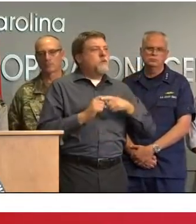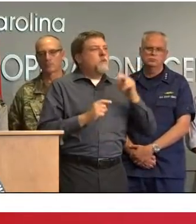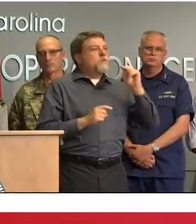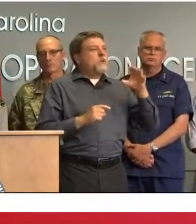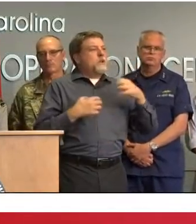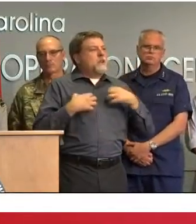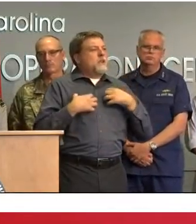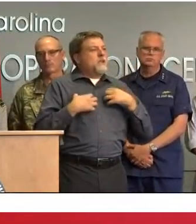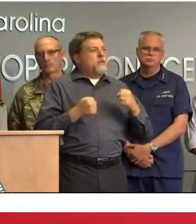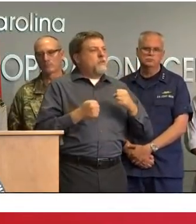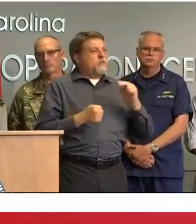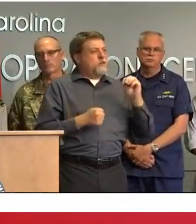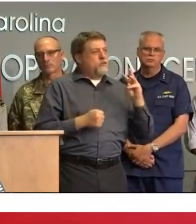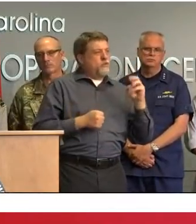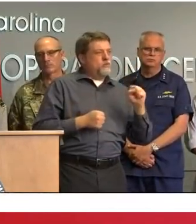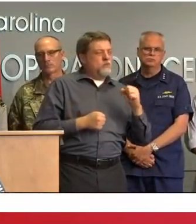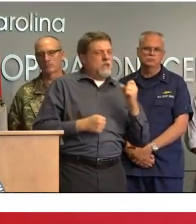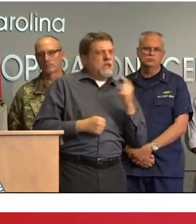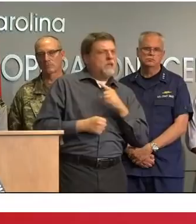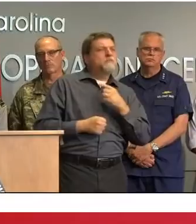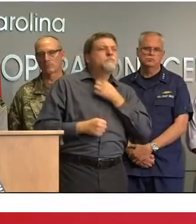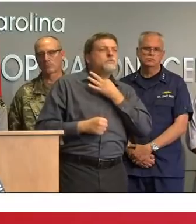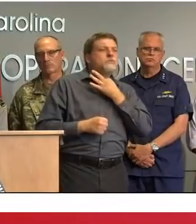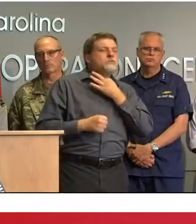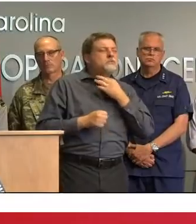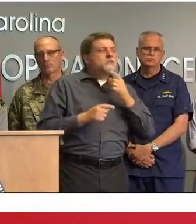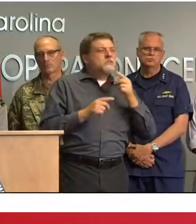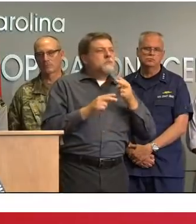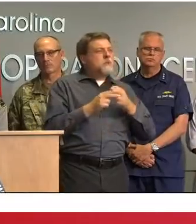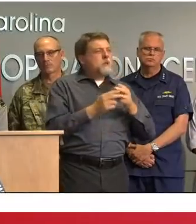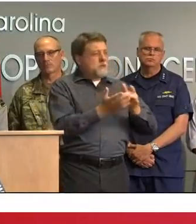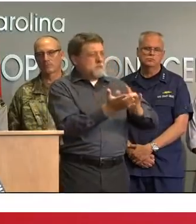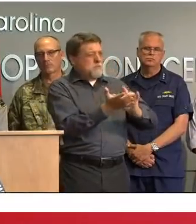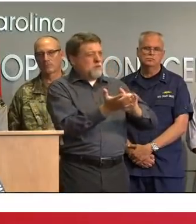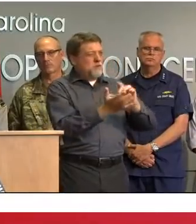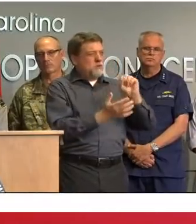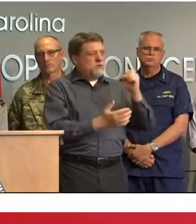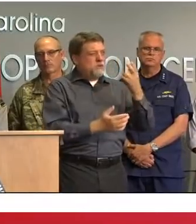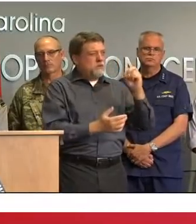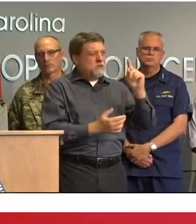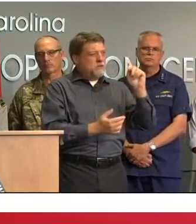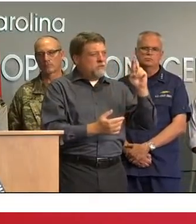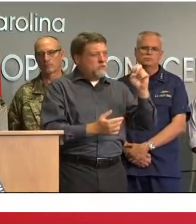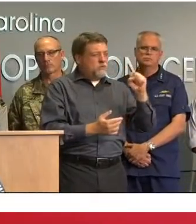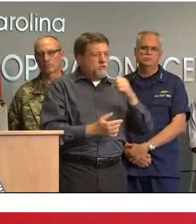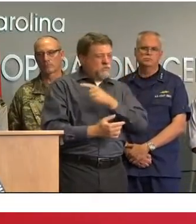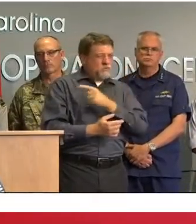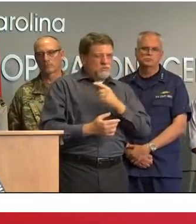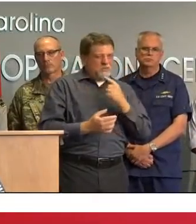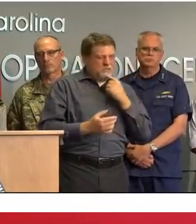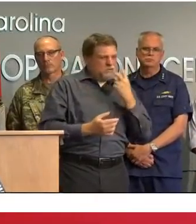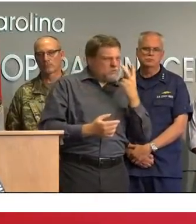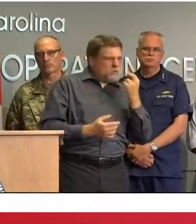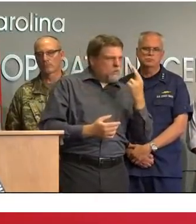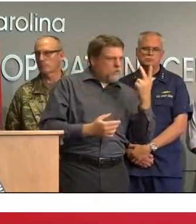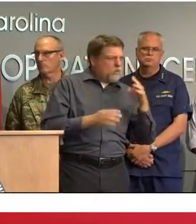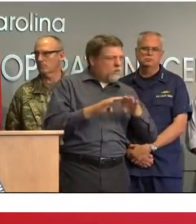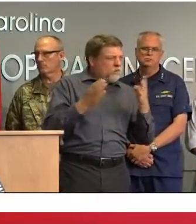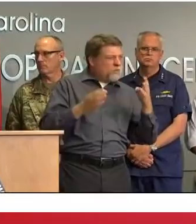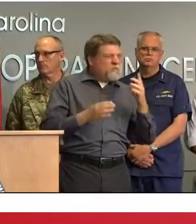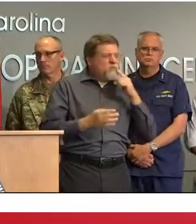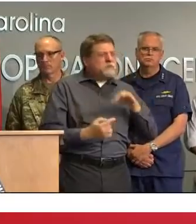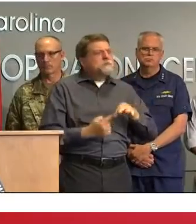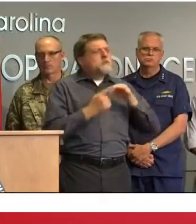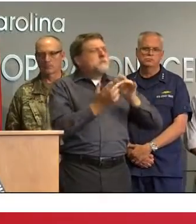health news i'm asking about the status of the medical shelters i don't understand the number three of those in operation